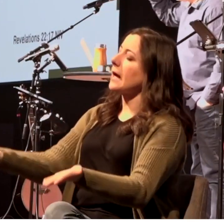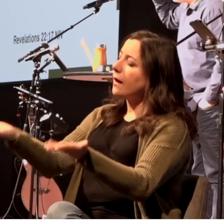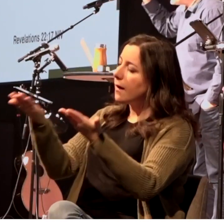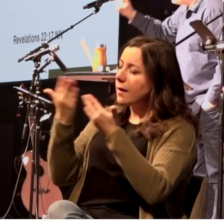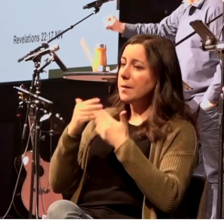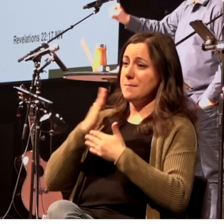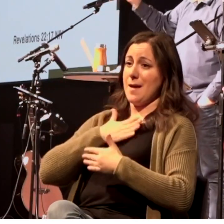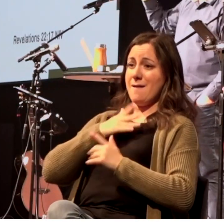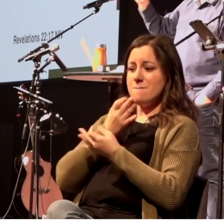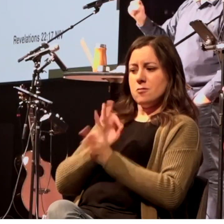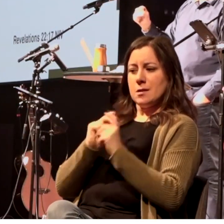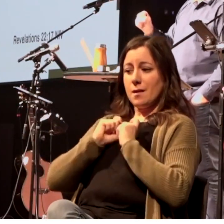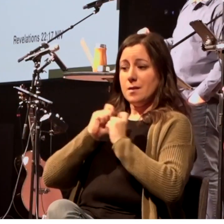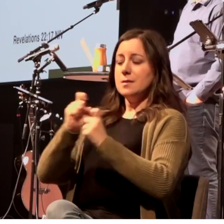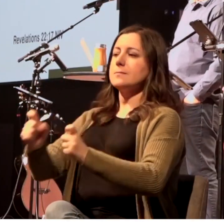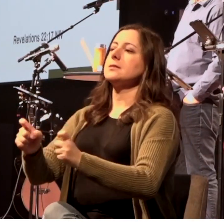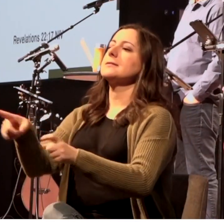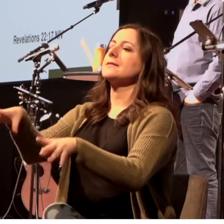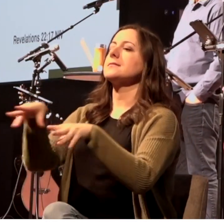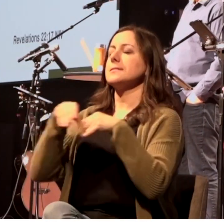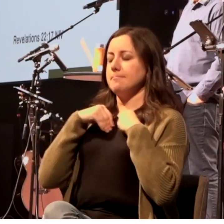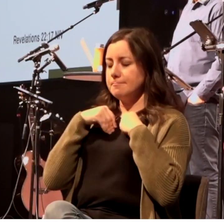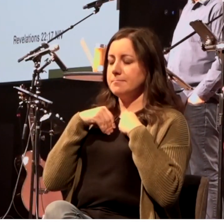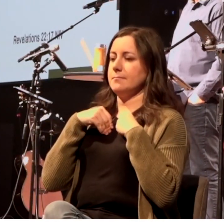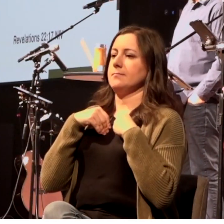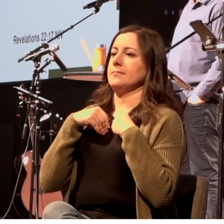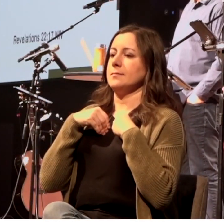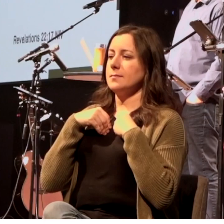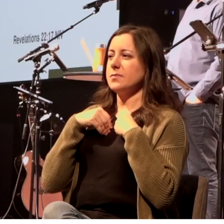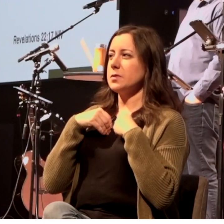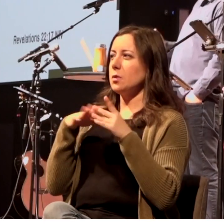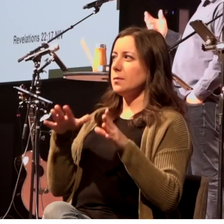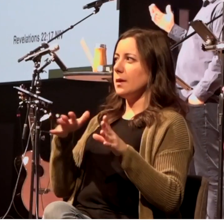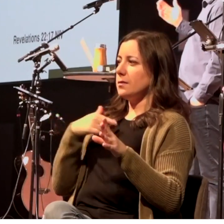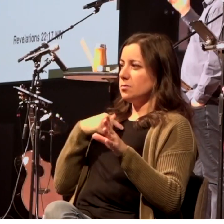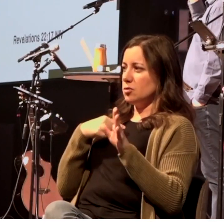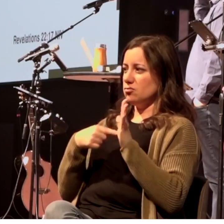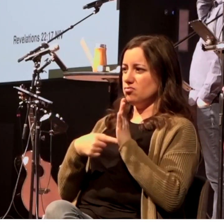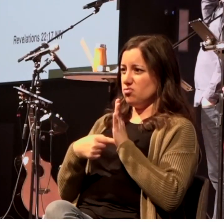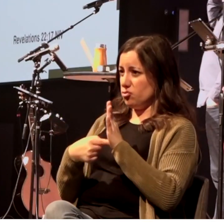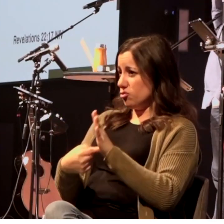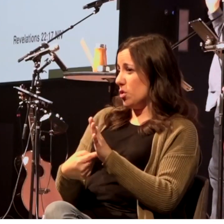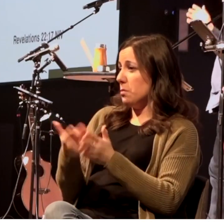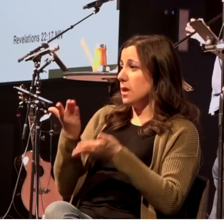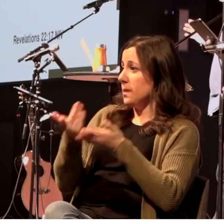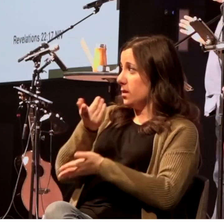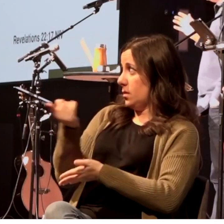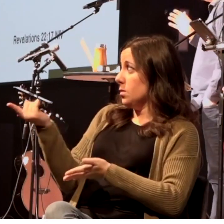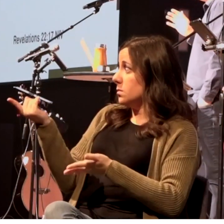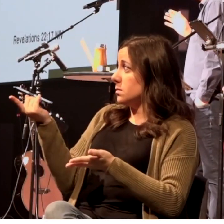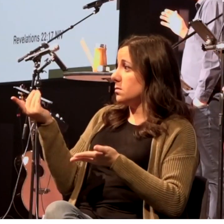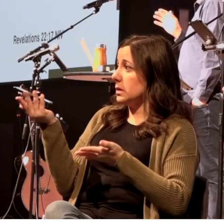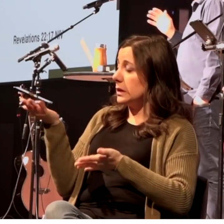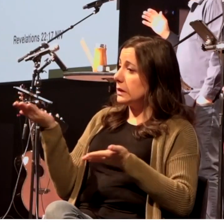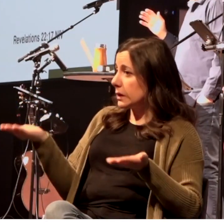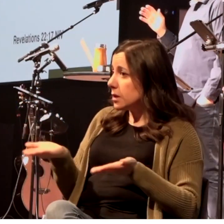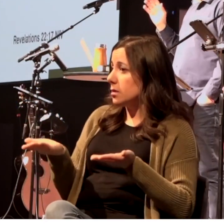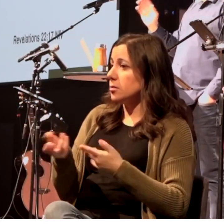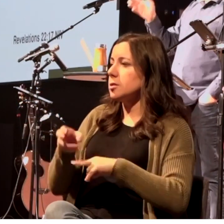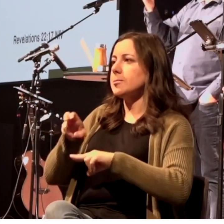of the water of life. And I just wanna point out maybe you might be here today and God